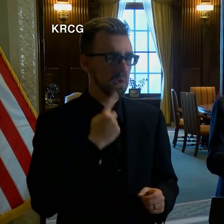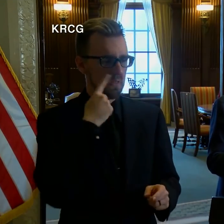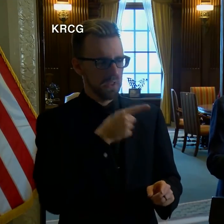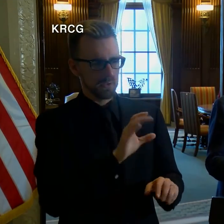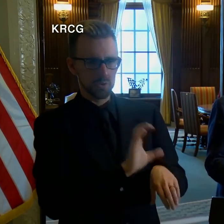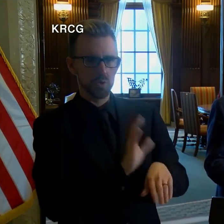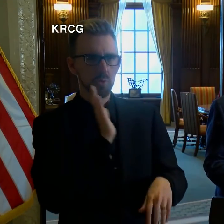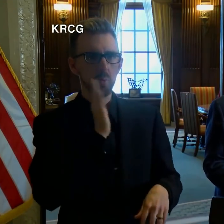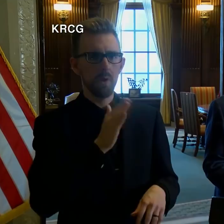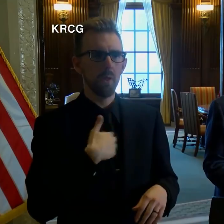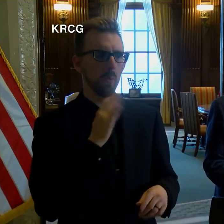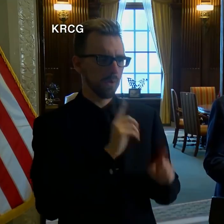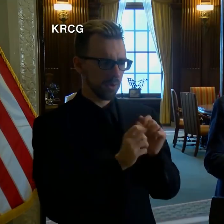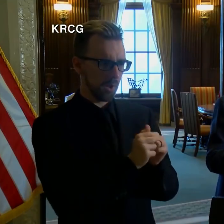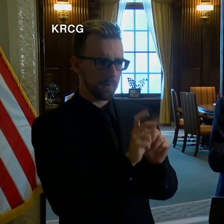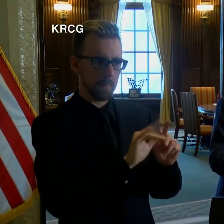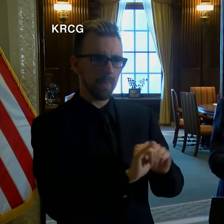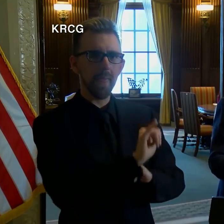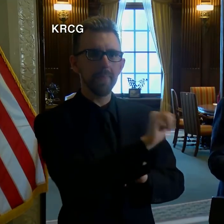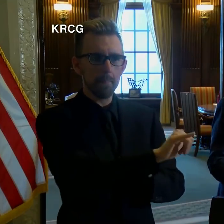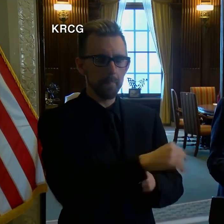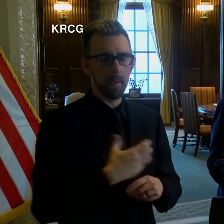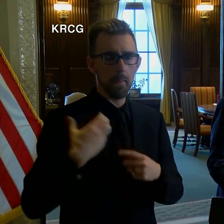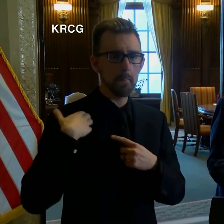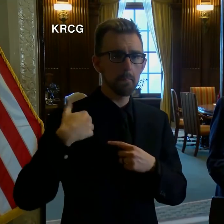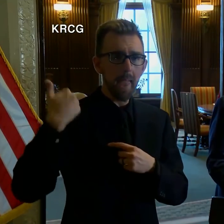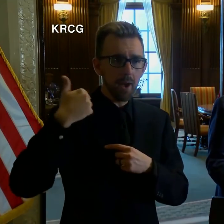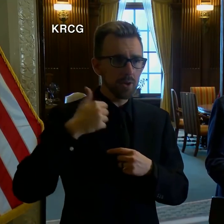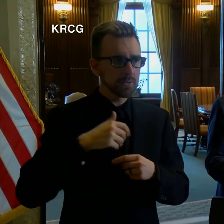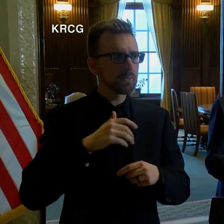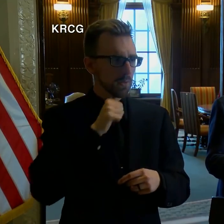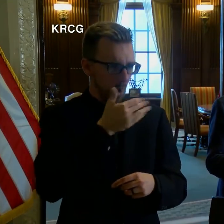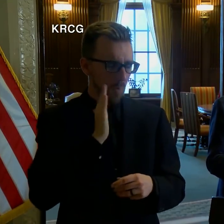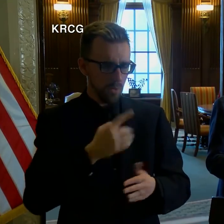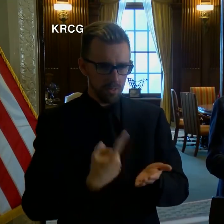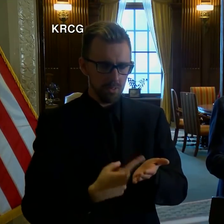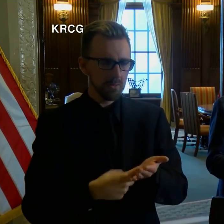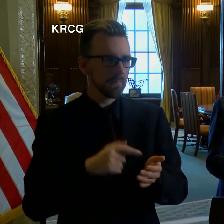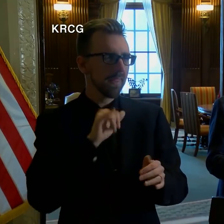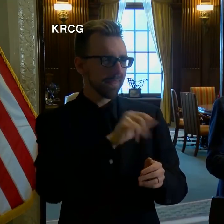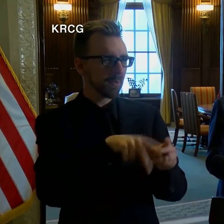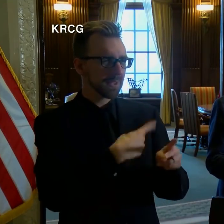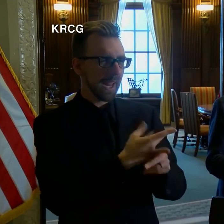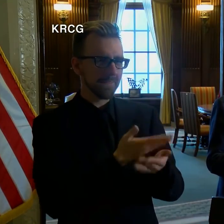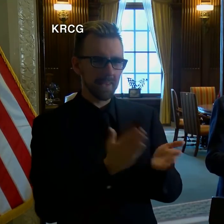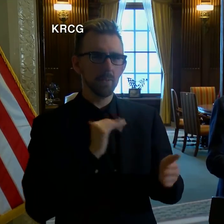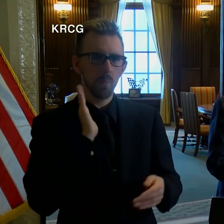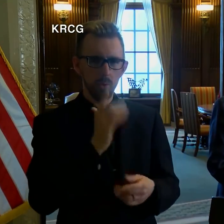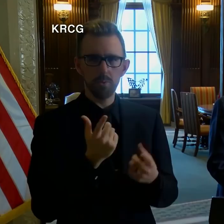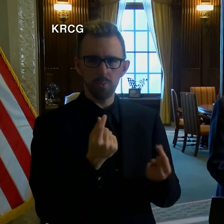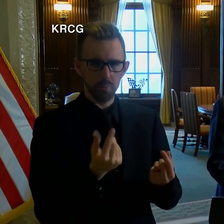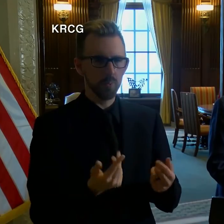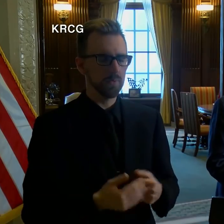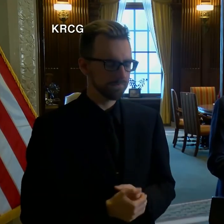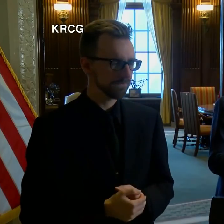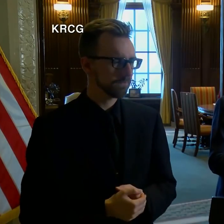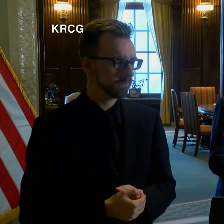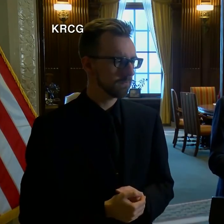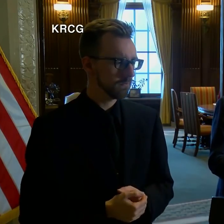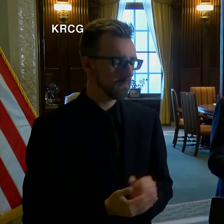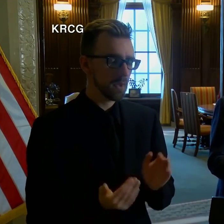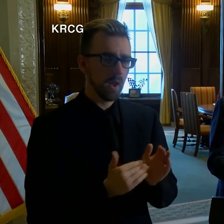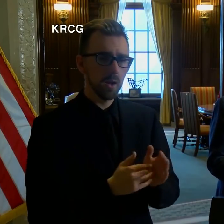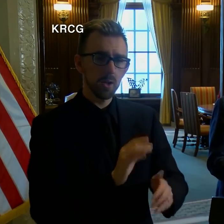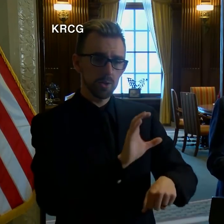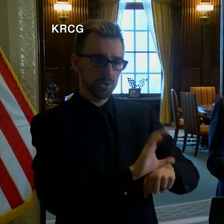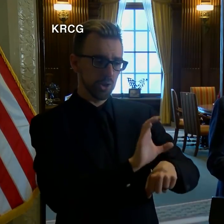And I think we're going to be talking to people like them. We'll be talking to the mayors again tomorrow. But those are all the kind of things that we'll be doing. But again, the churches play an